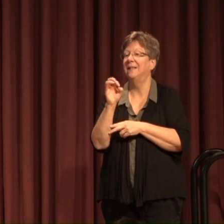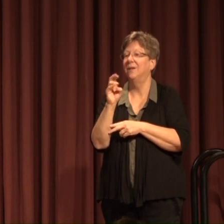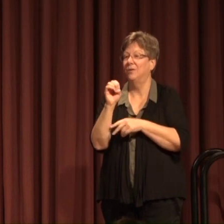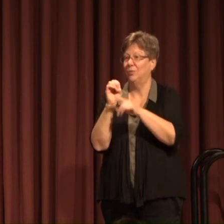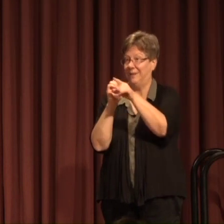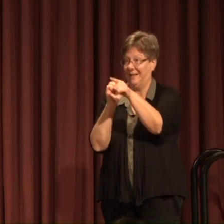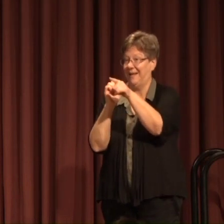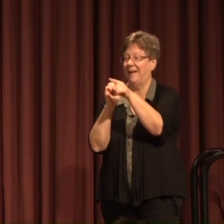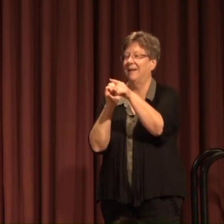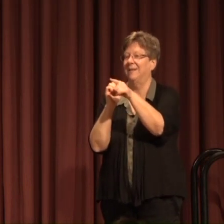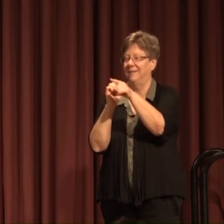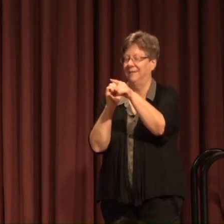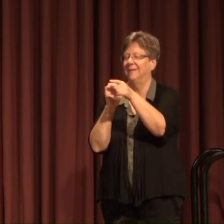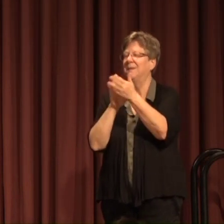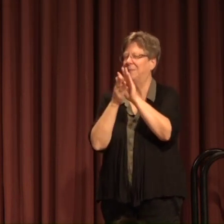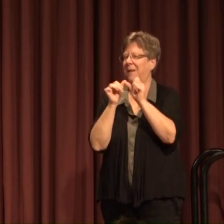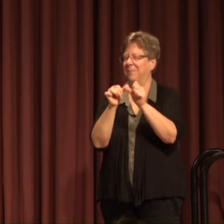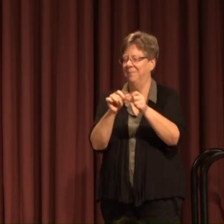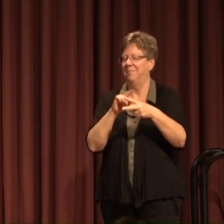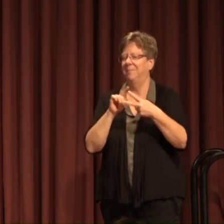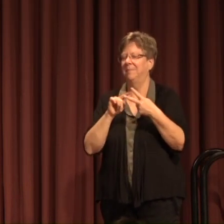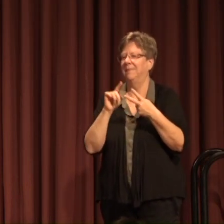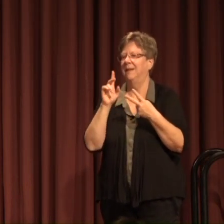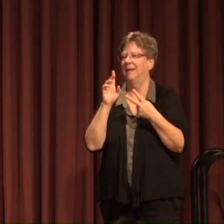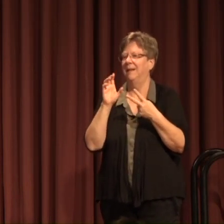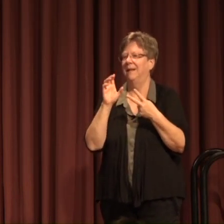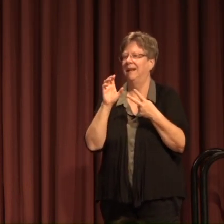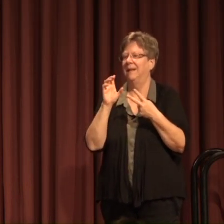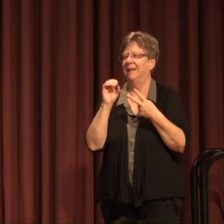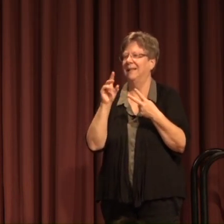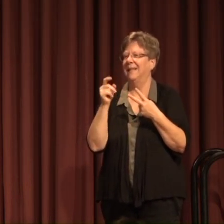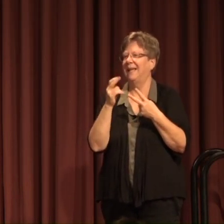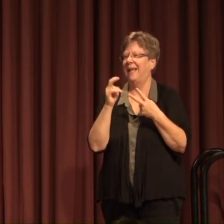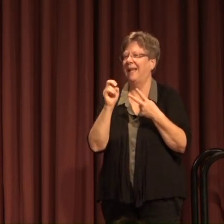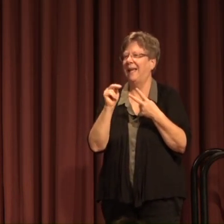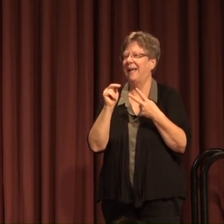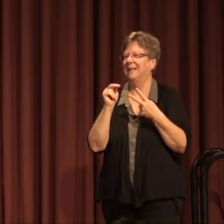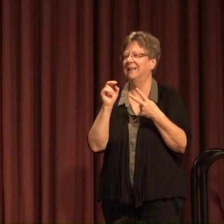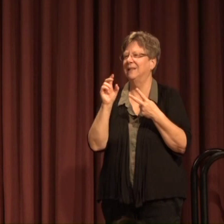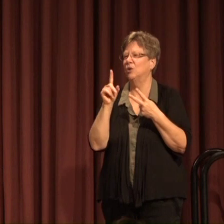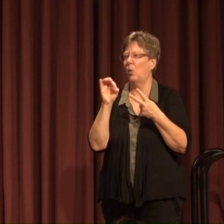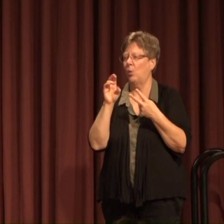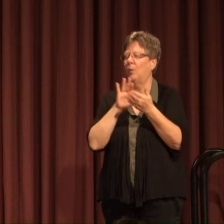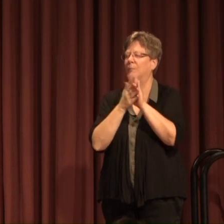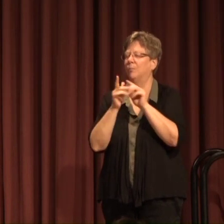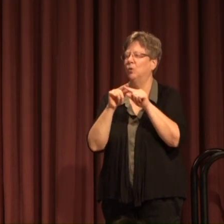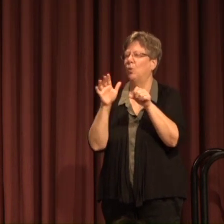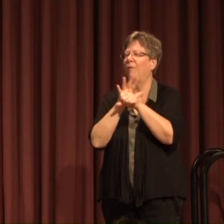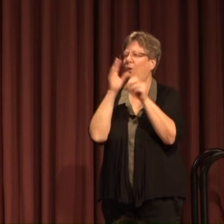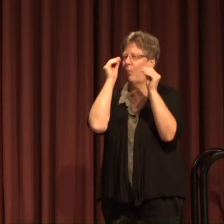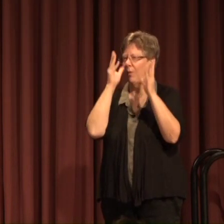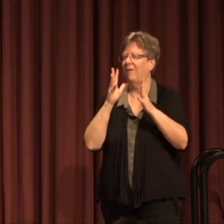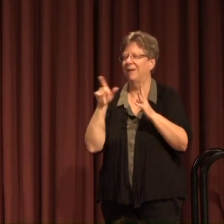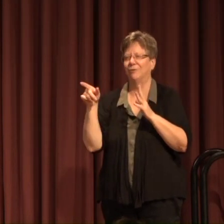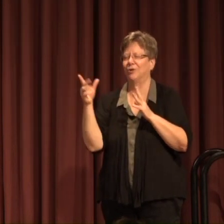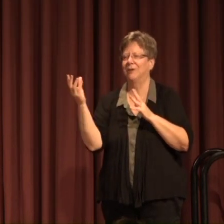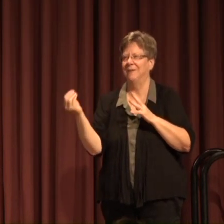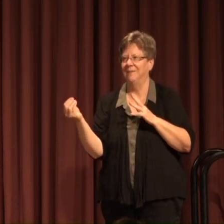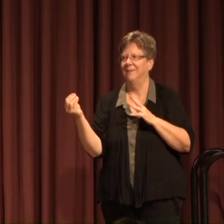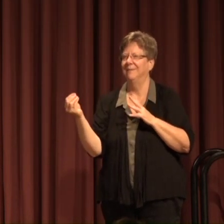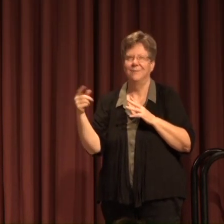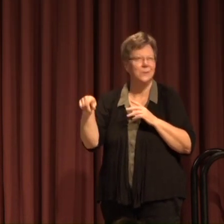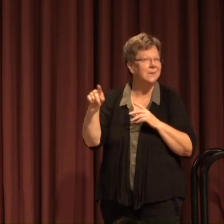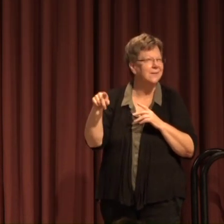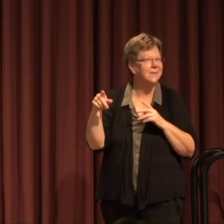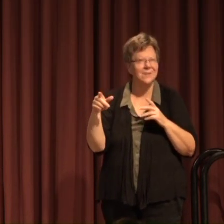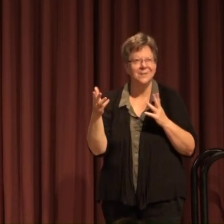Suzanne thank you Kat Zorner promotion to full professor she's she's